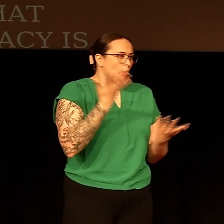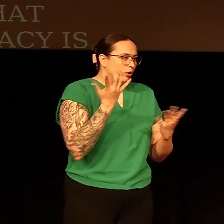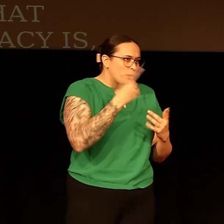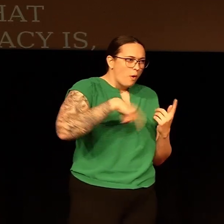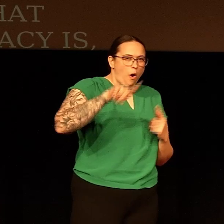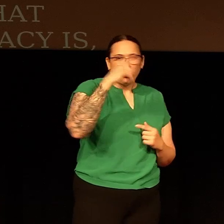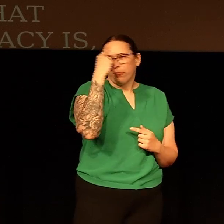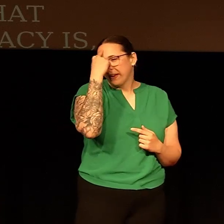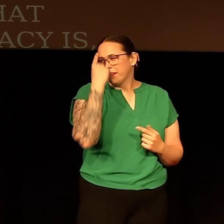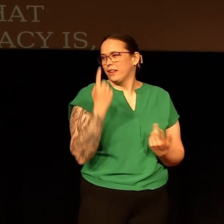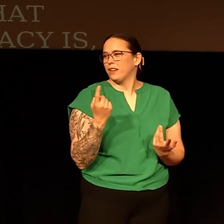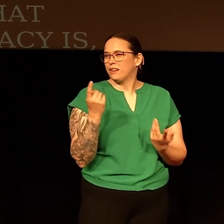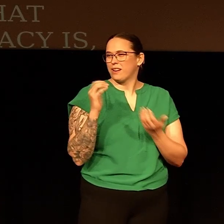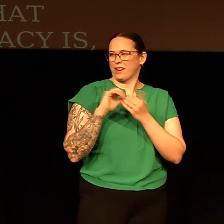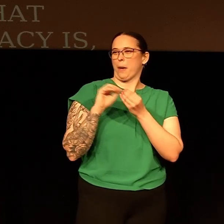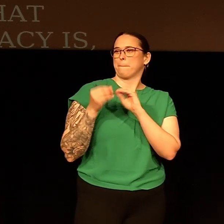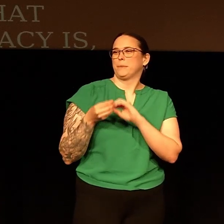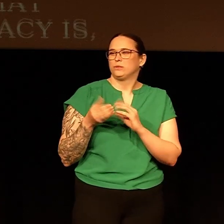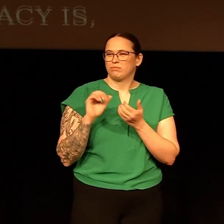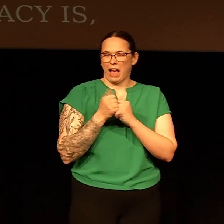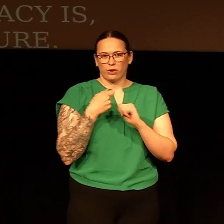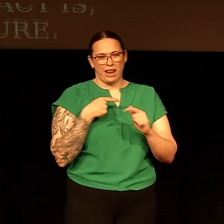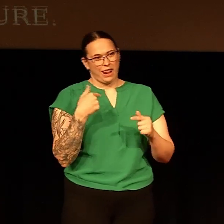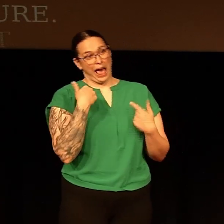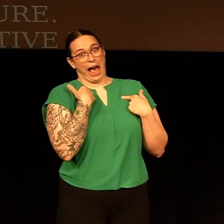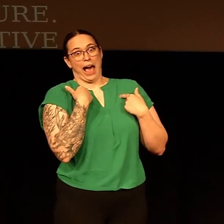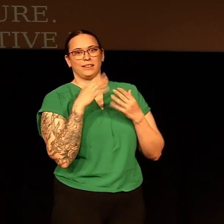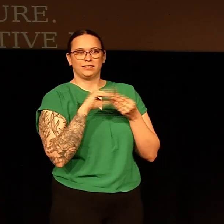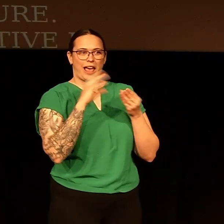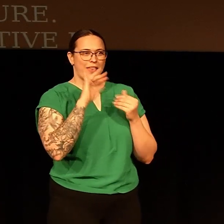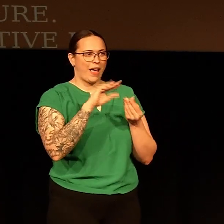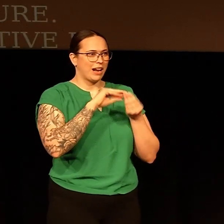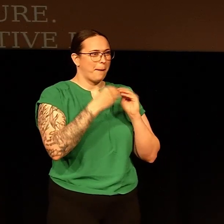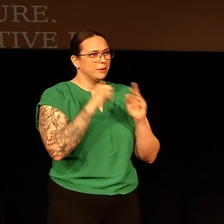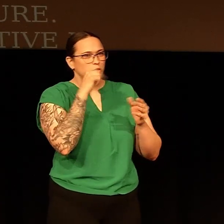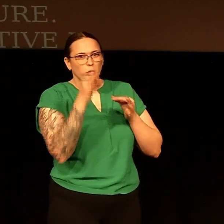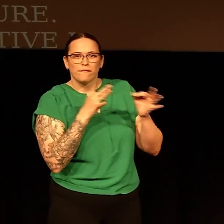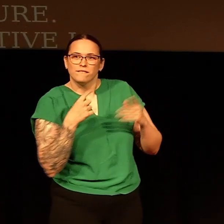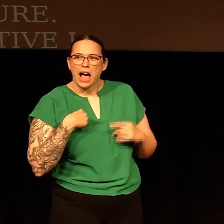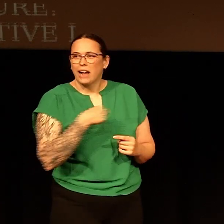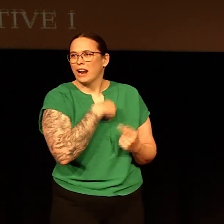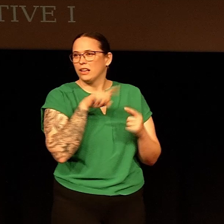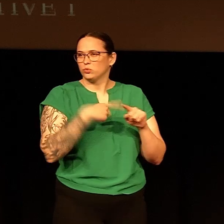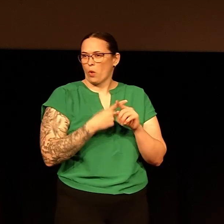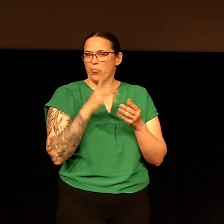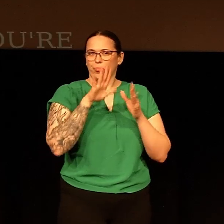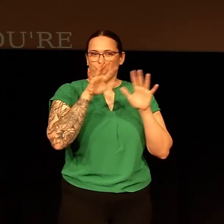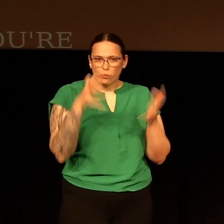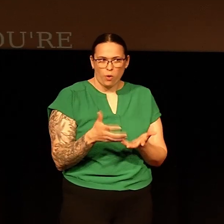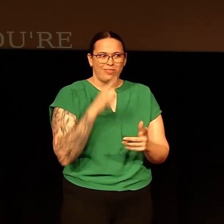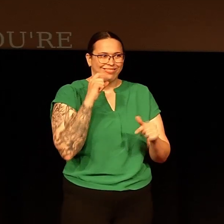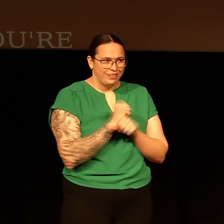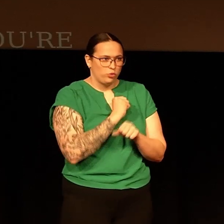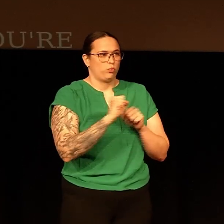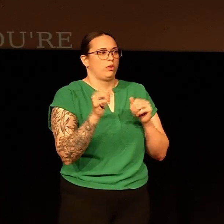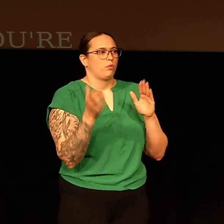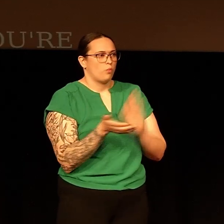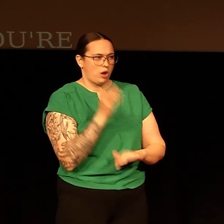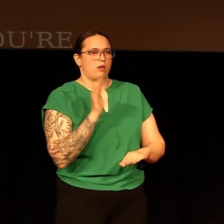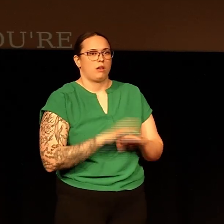Now I know what you're all thinking. Numbers. How can I say that numbers don't define us when the world literally runs on numbers?